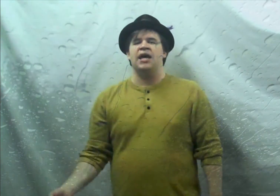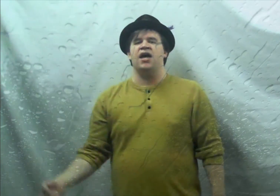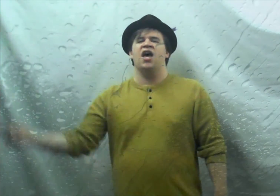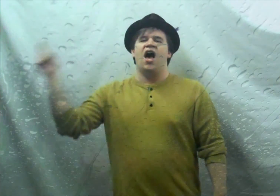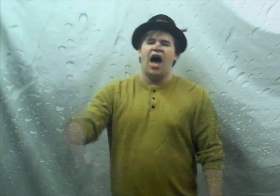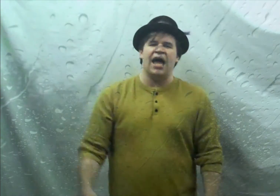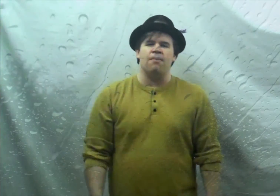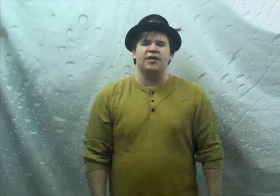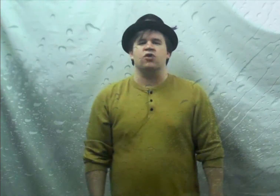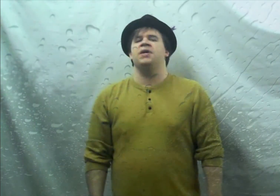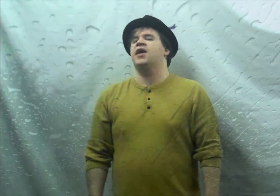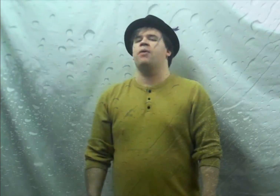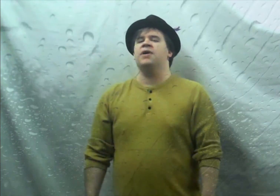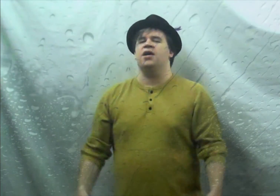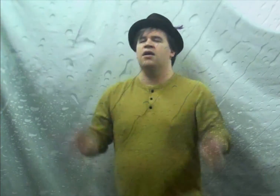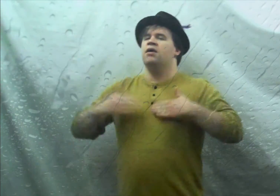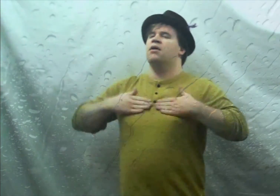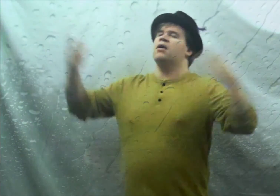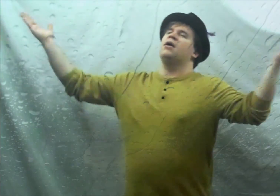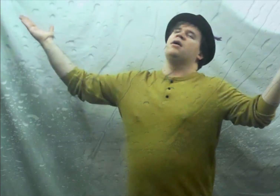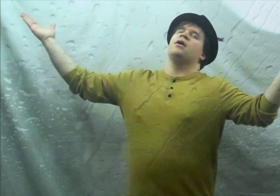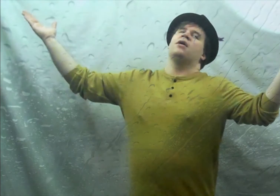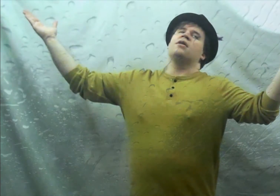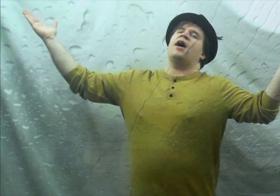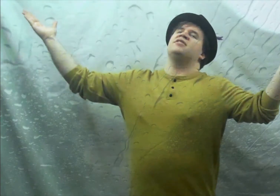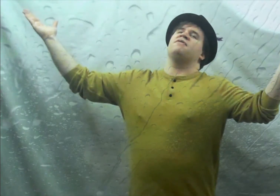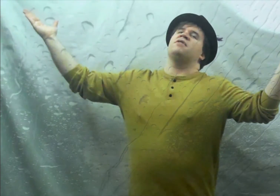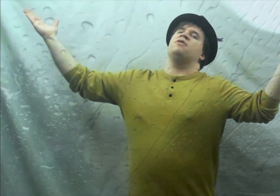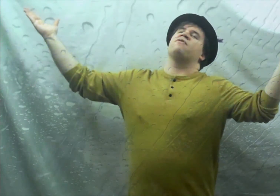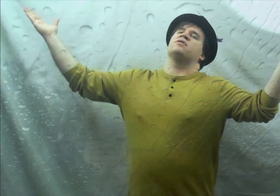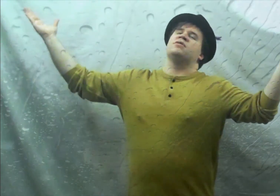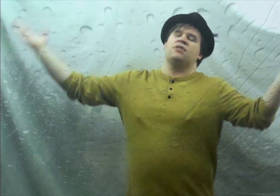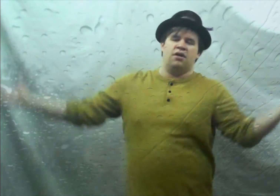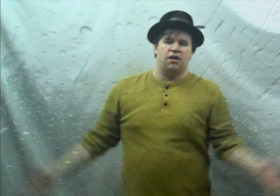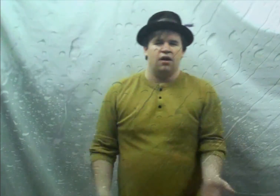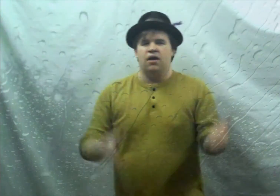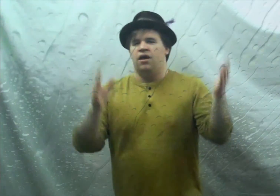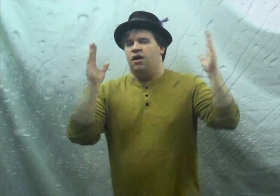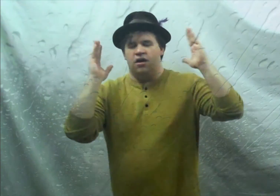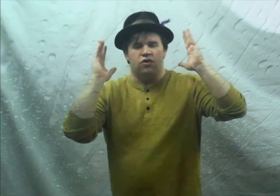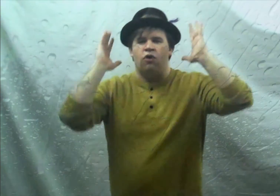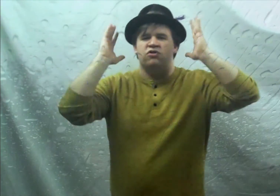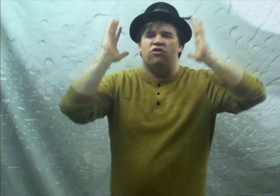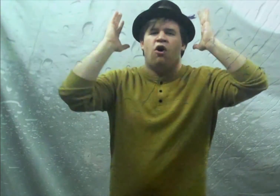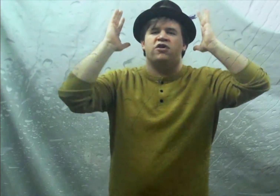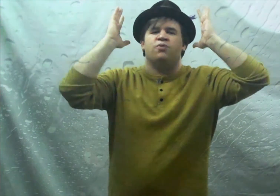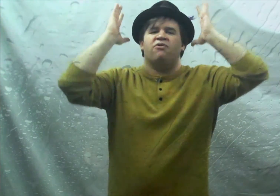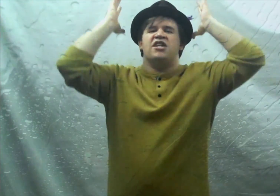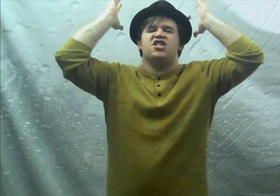man I am mr. PLP God's gift to the universe those laws should be written in